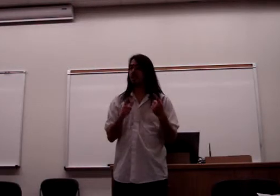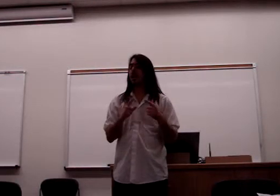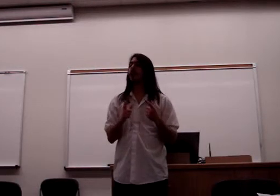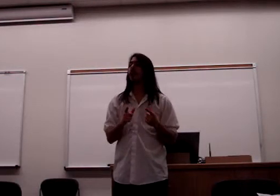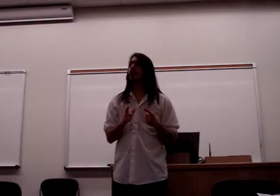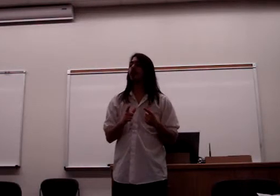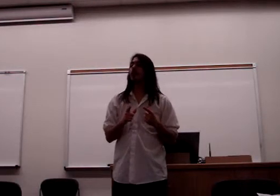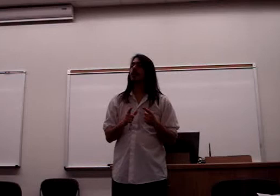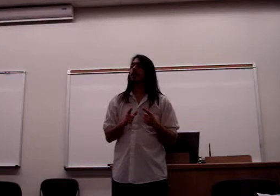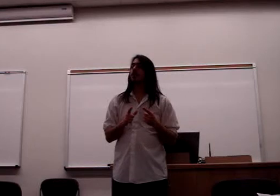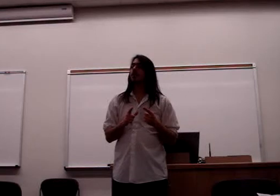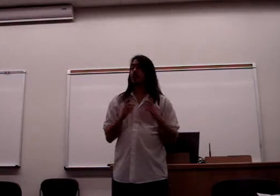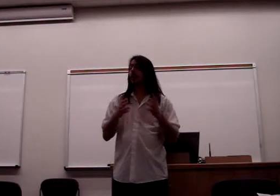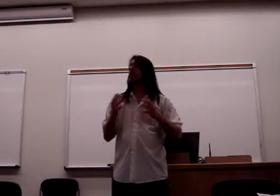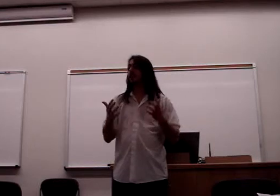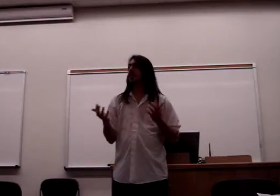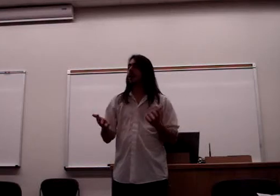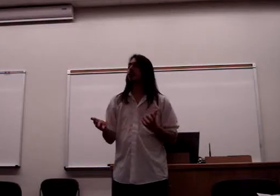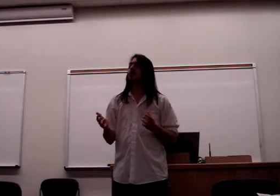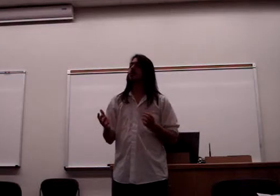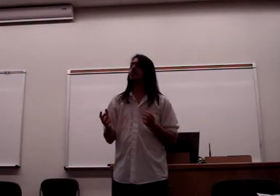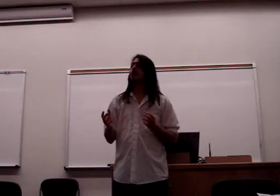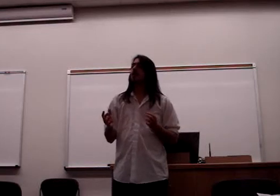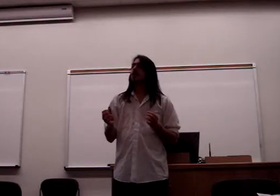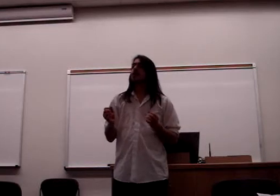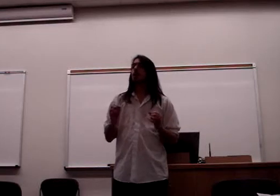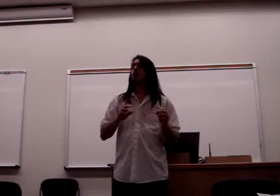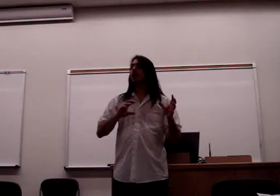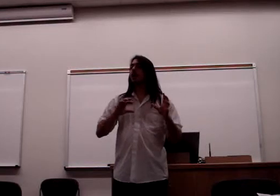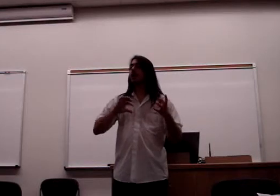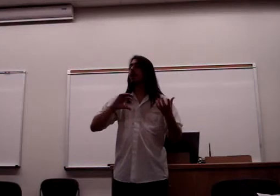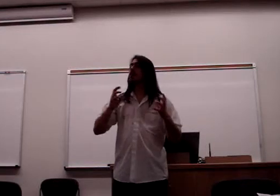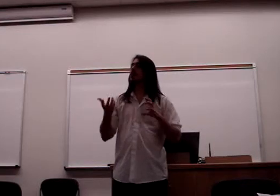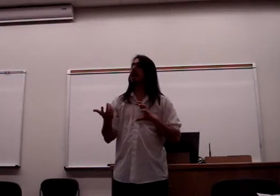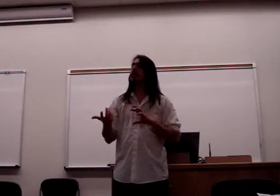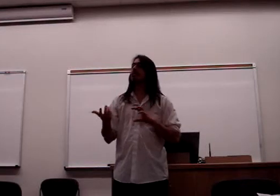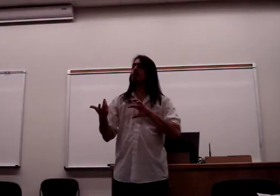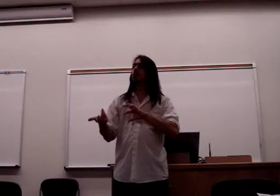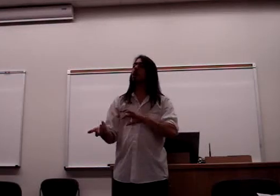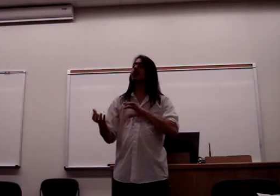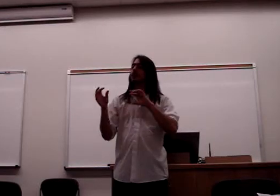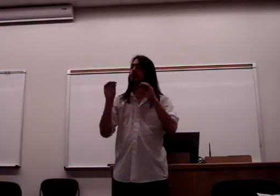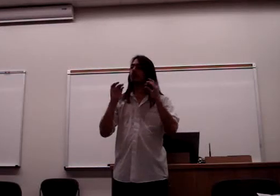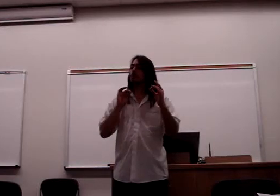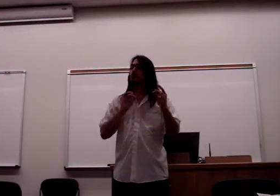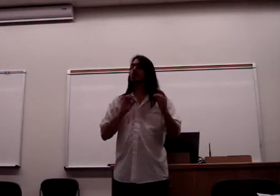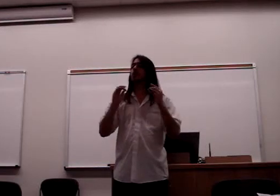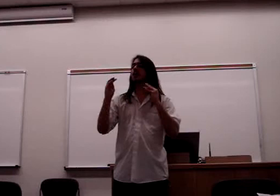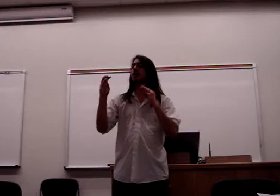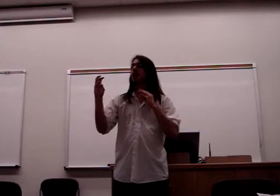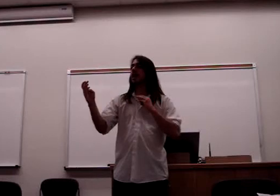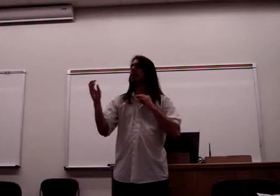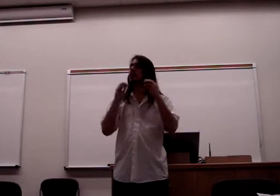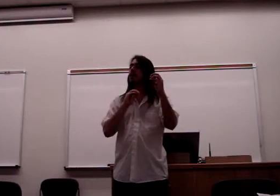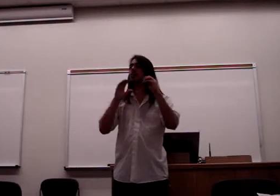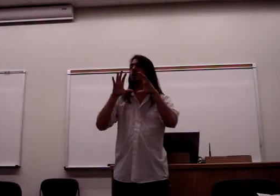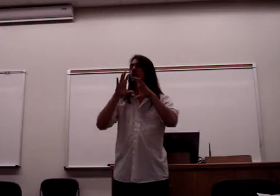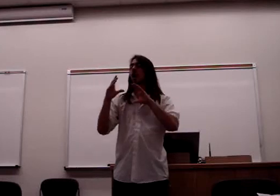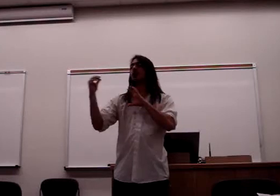of the terror, the terror of capitalism. So it all depends on what position any given non